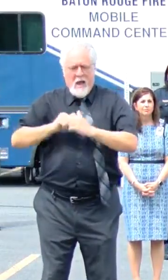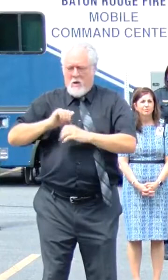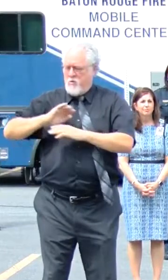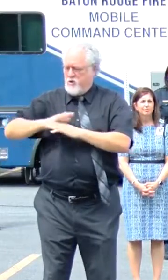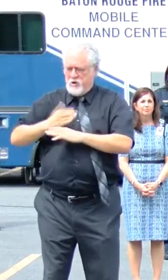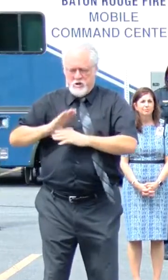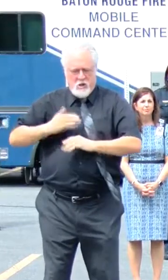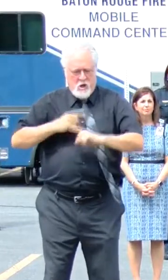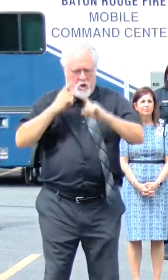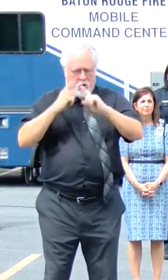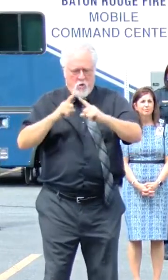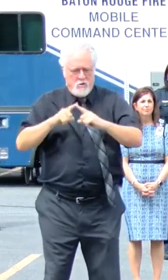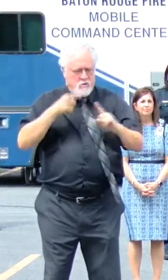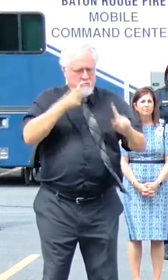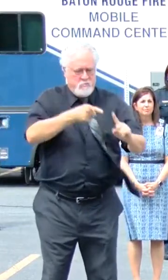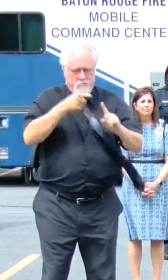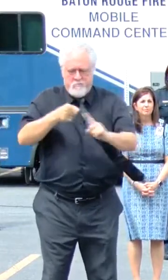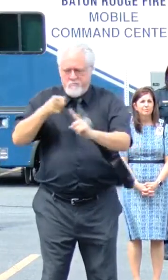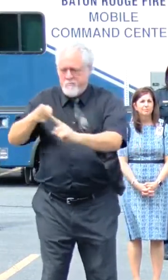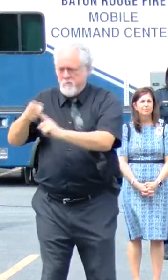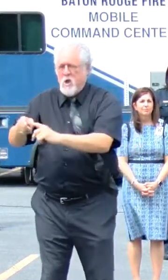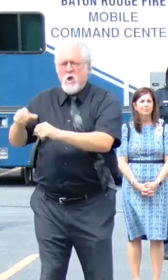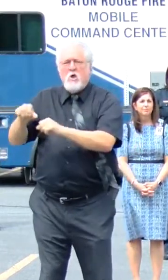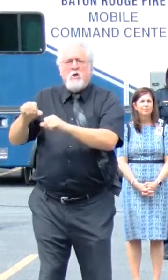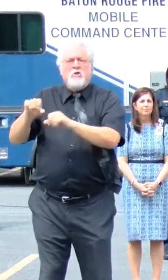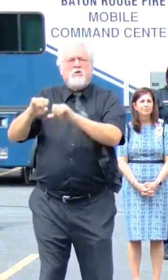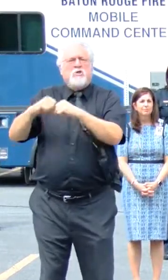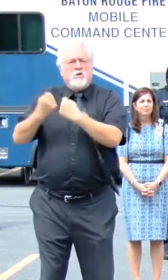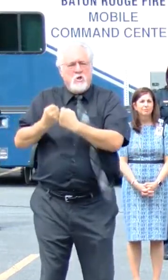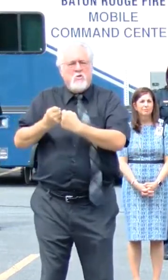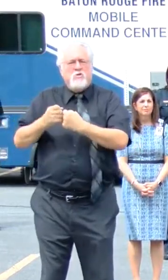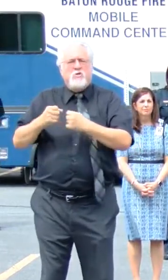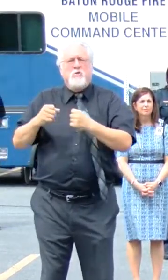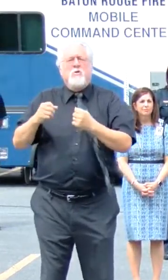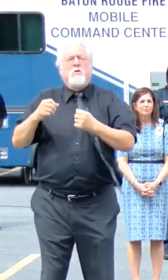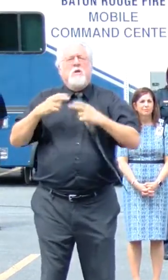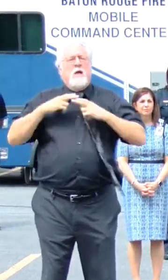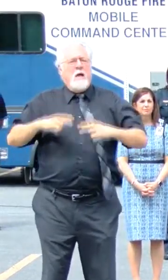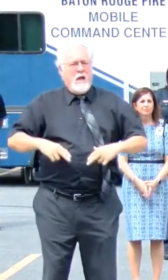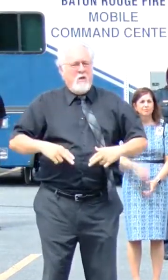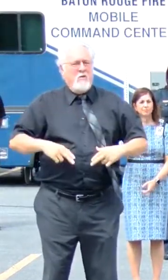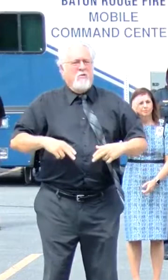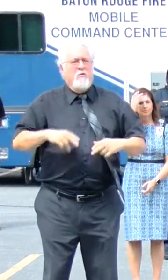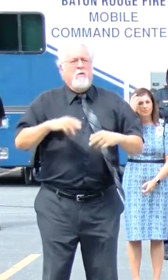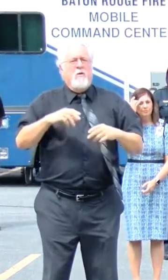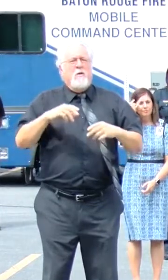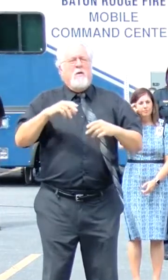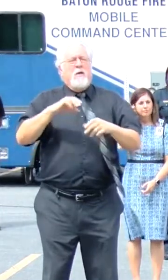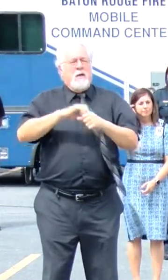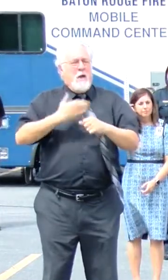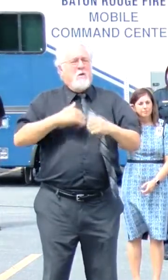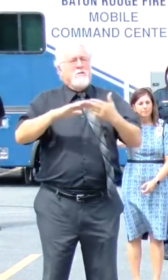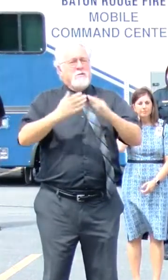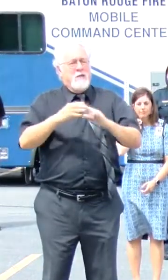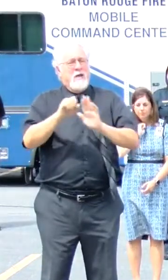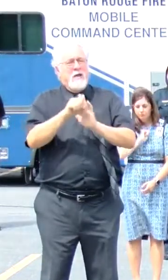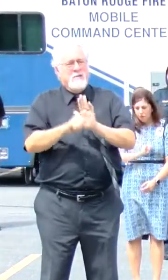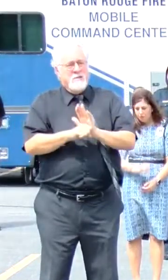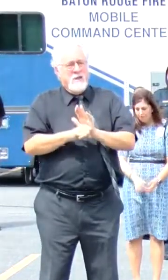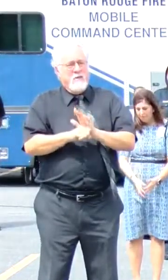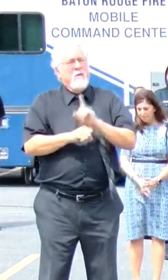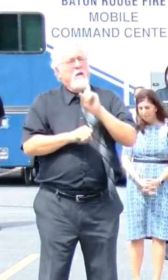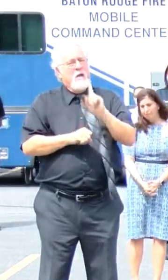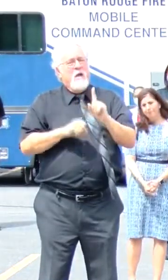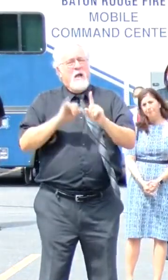goals to target the social determinants of health in our city and in our state, which serves